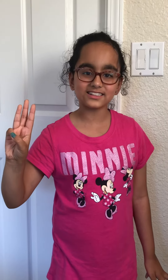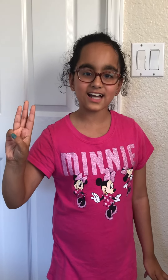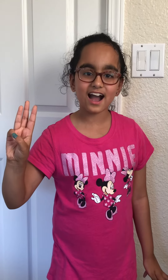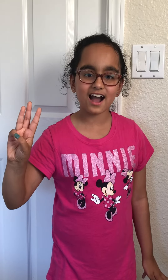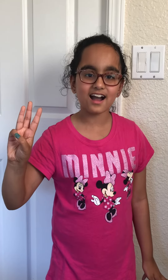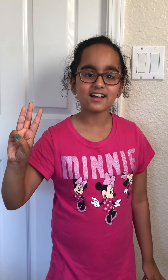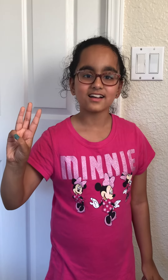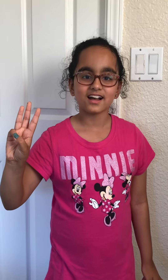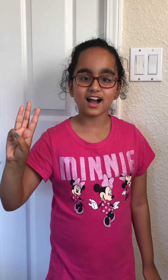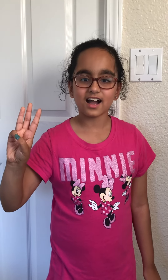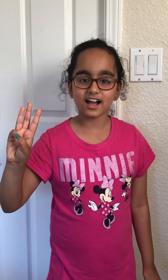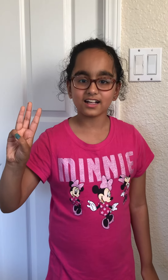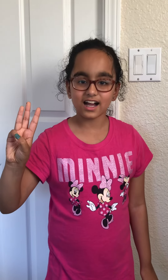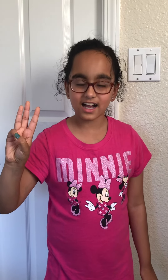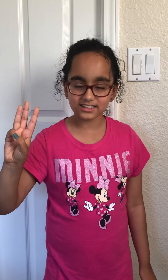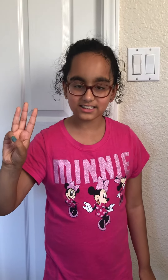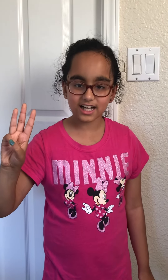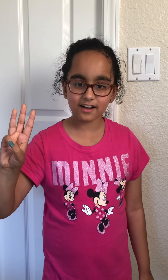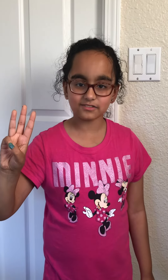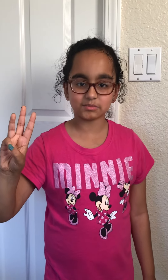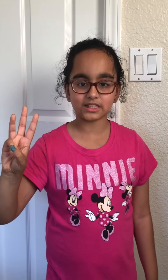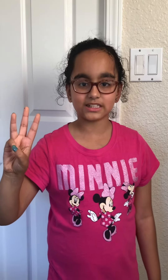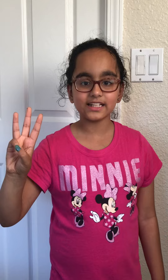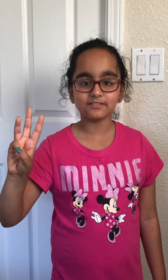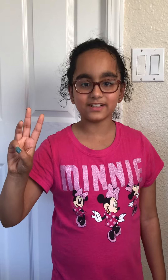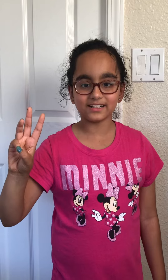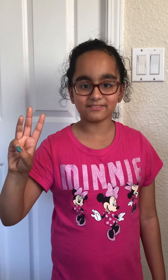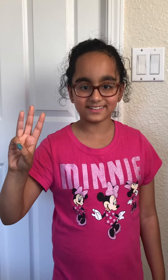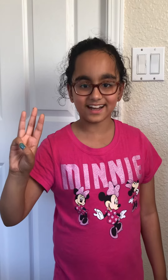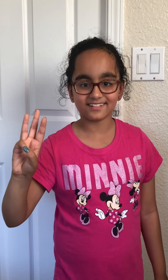Asamthastha, Asamthastha, Asamthastha, Asamthastha, Asamthastha, Vipataka. you. you. Thank you.